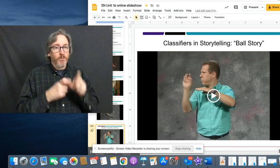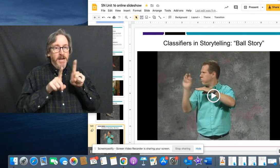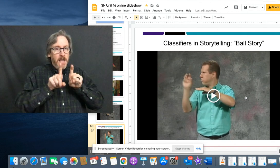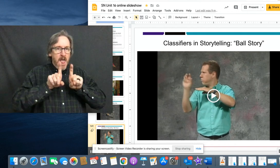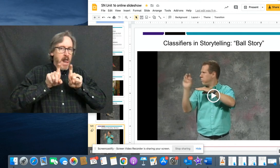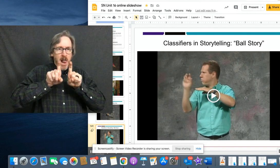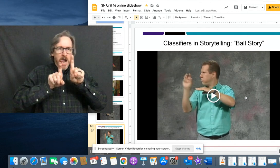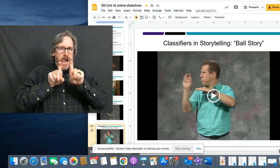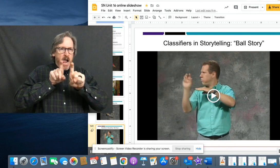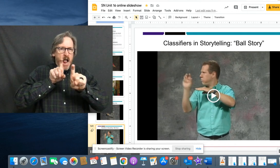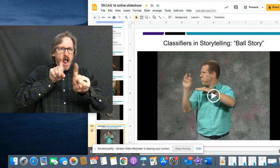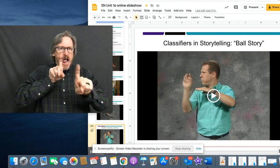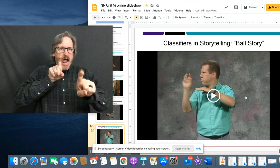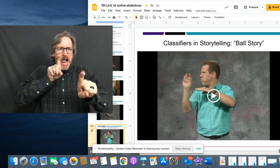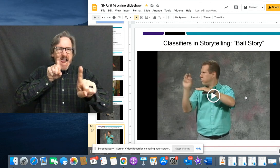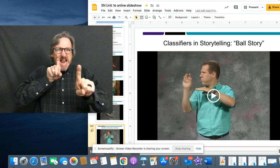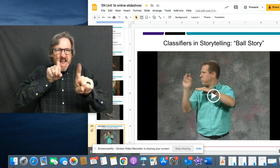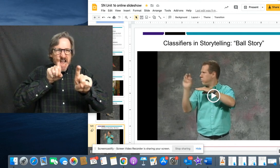We were running,